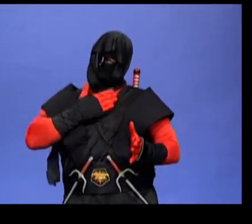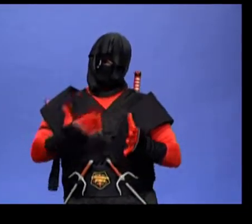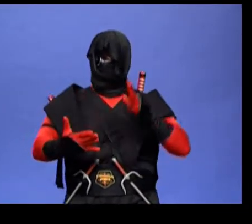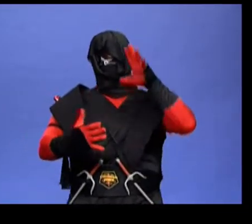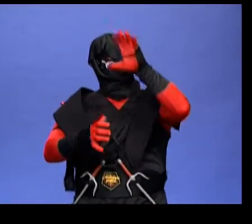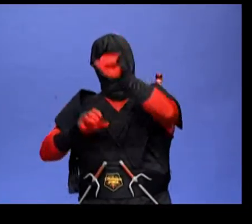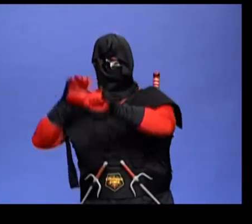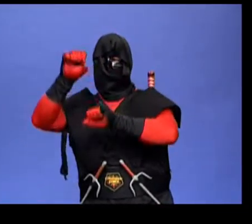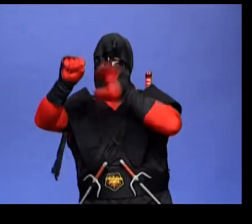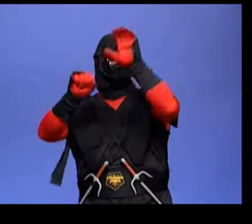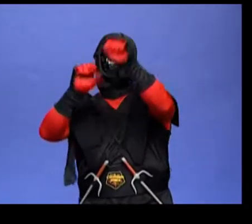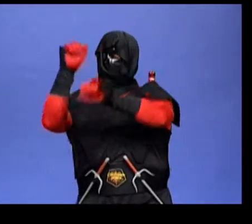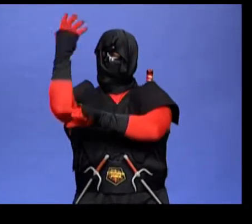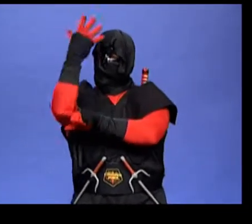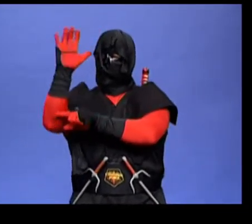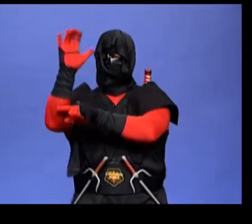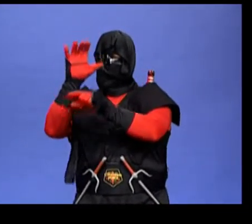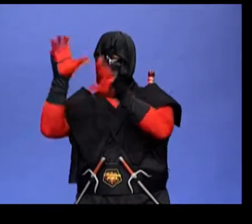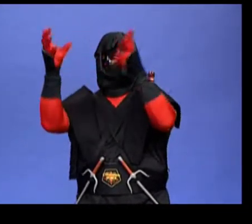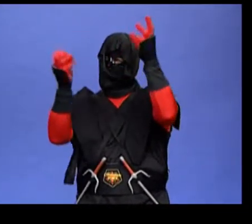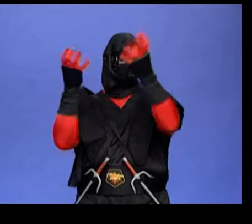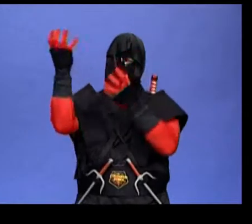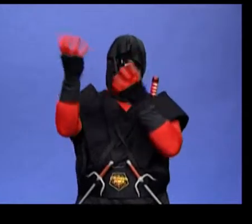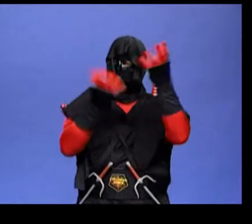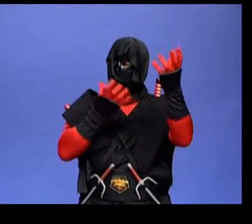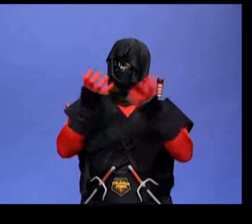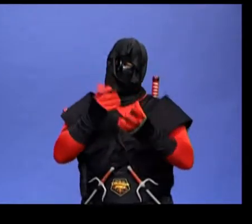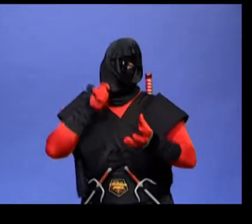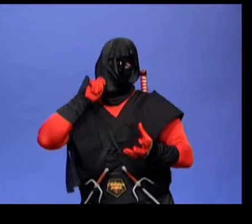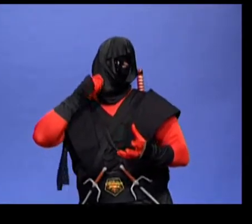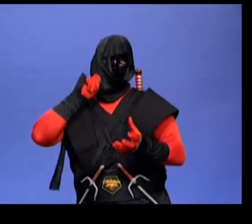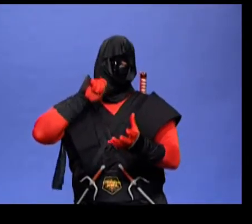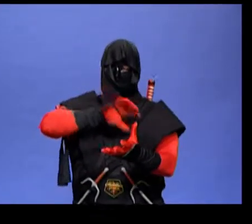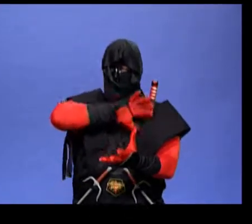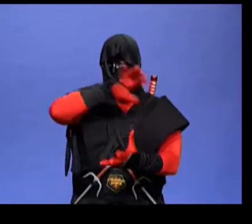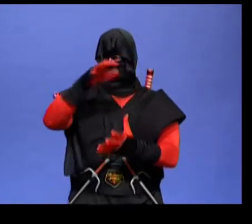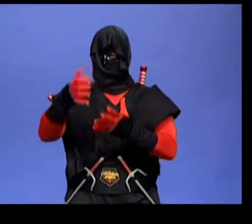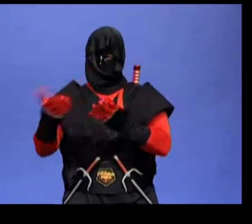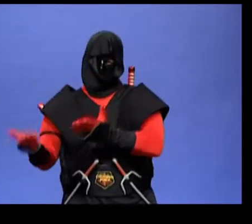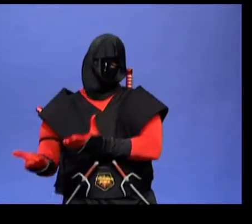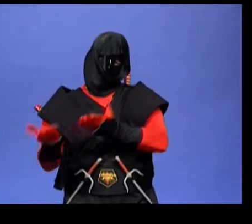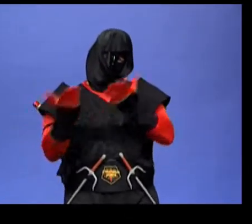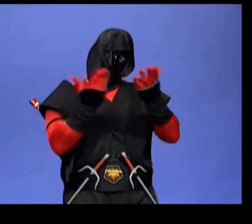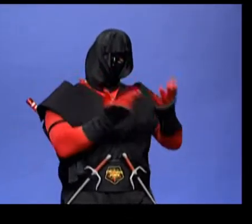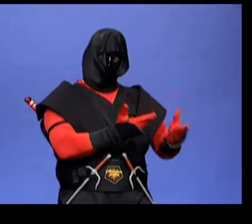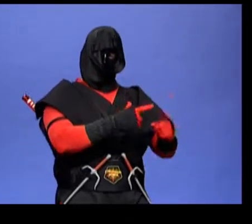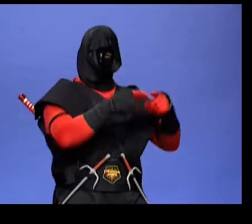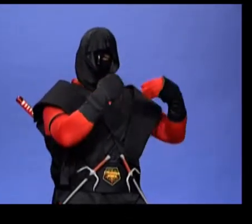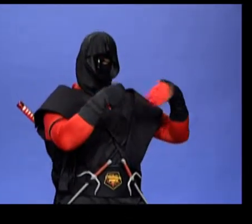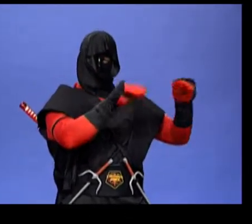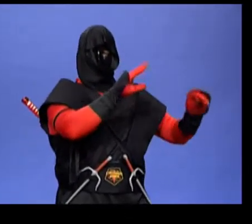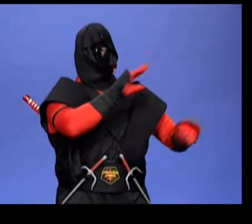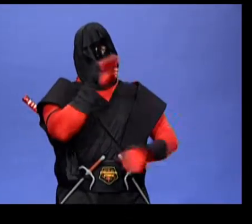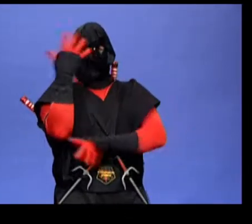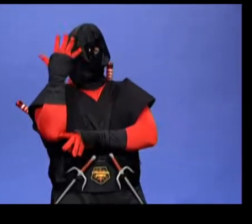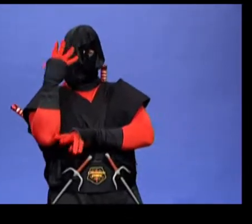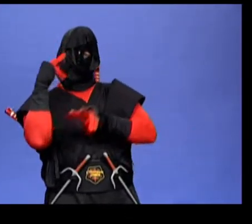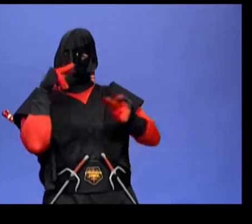And so the boy climbed up the tree, and gathered her apples, and carried them away. And the tree was